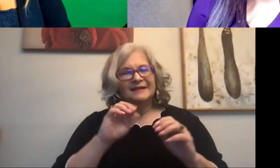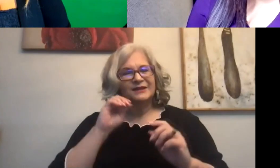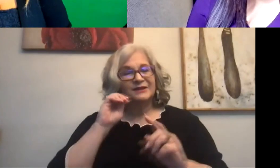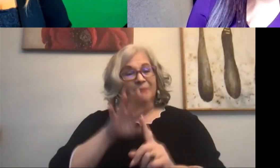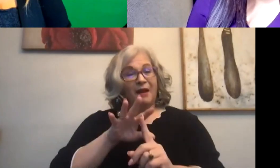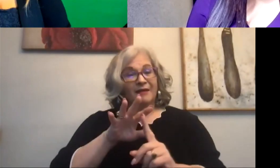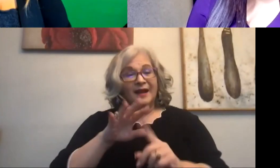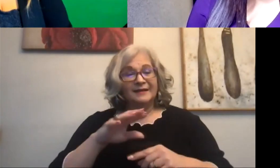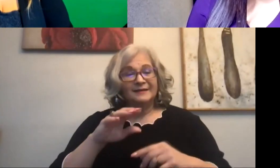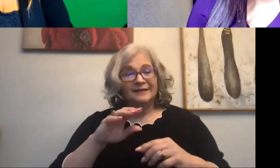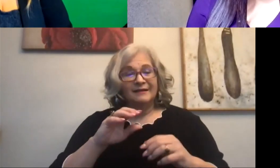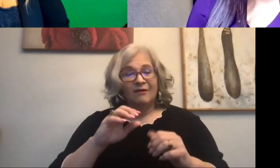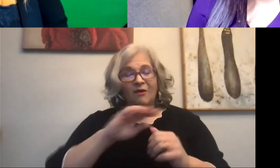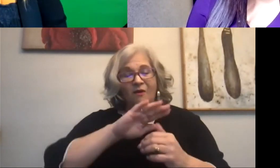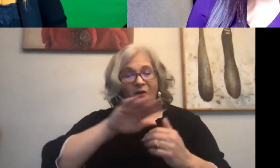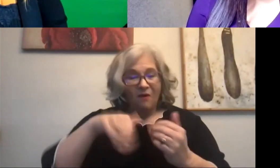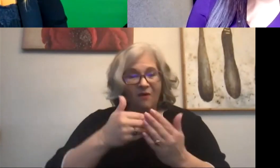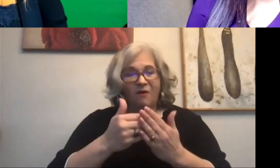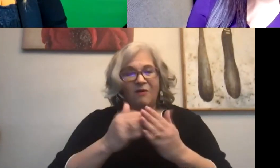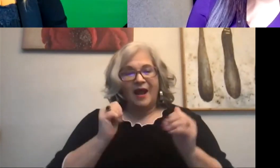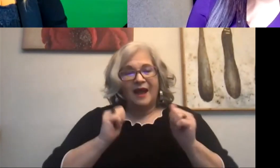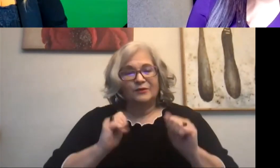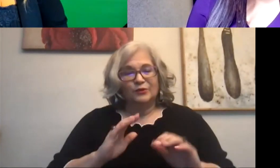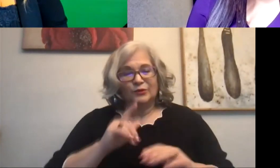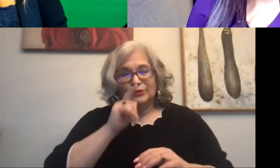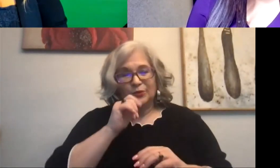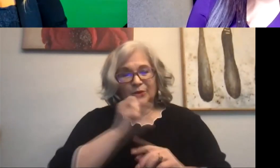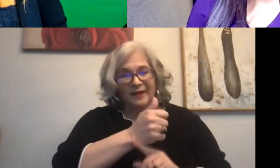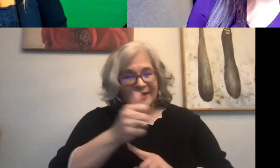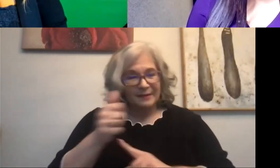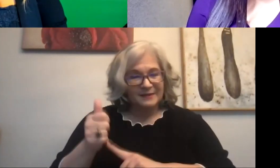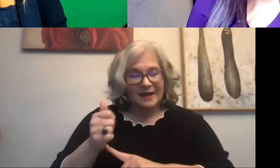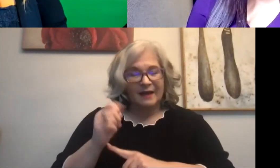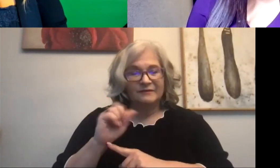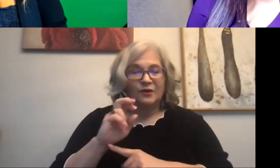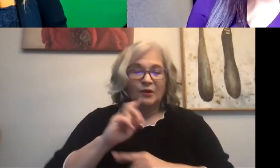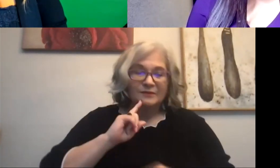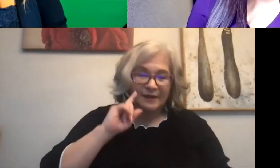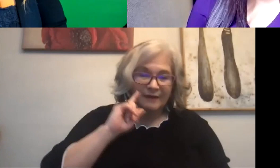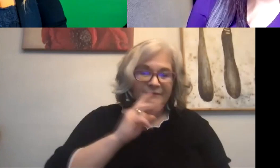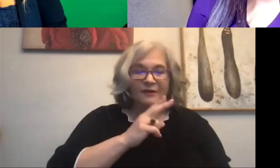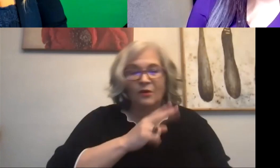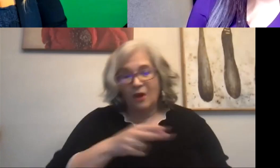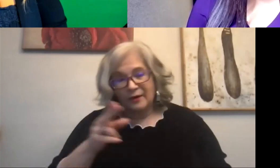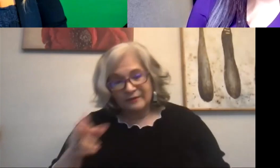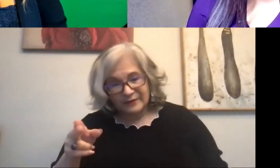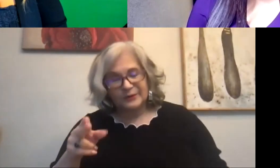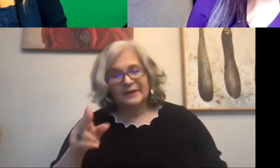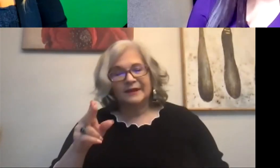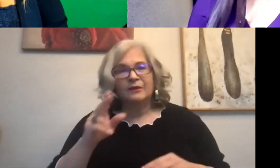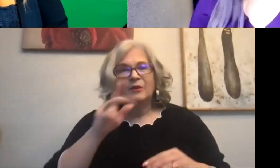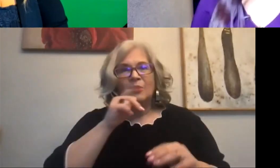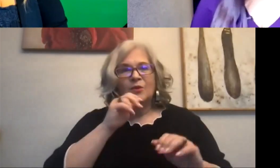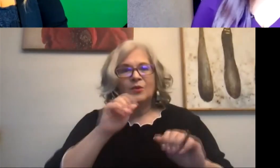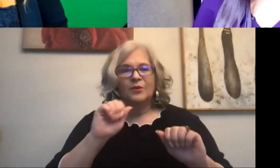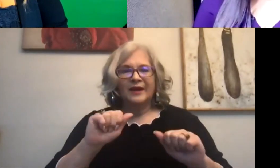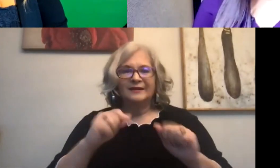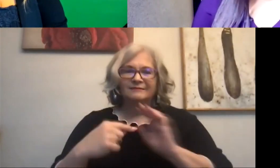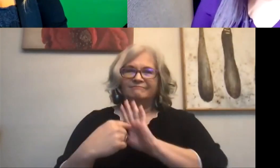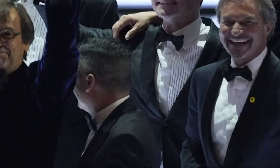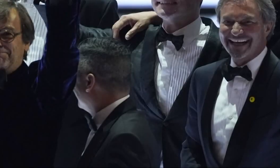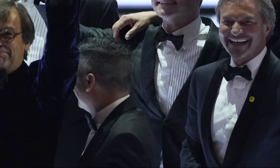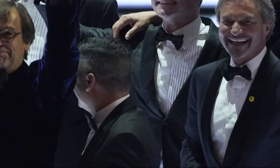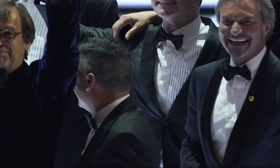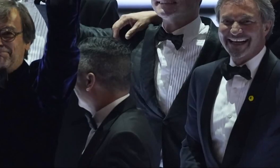Really, it is the spotlight for all actors who themselves, who are deaf and hard of